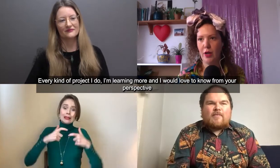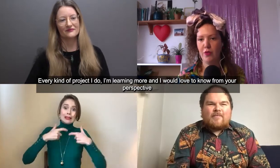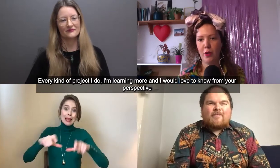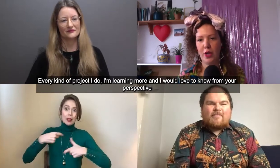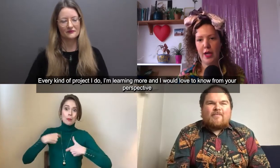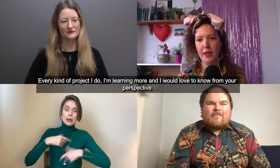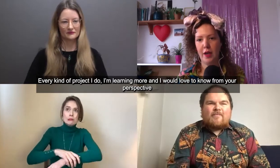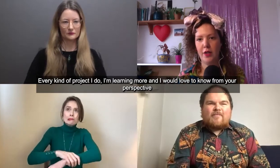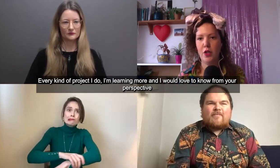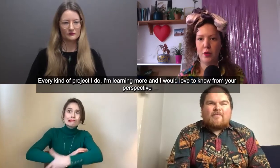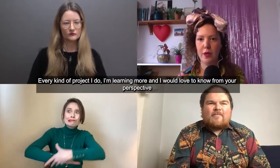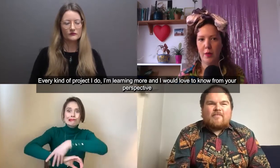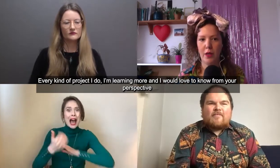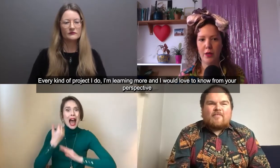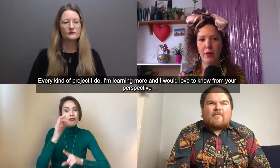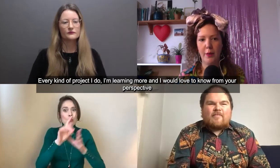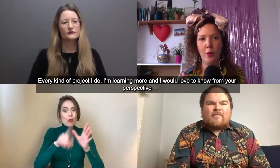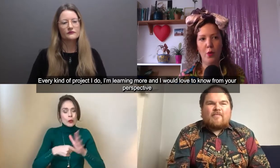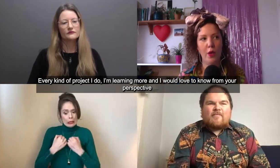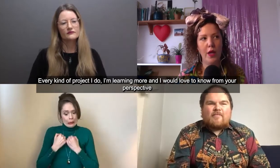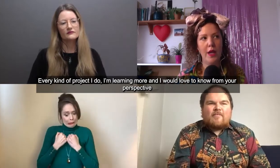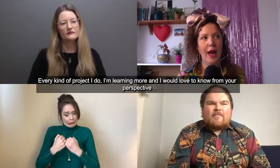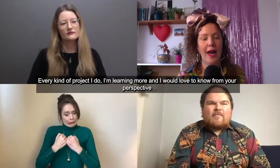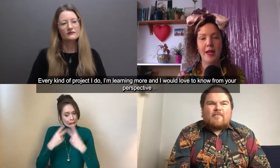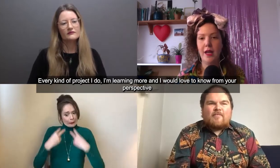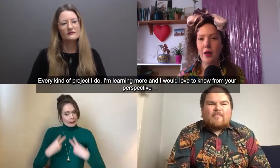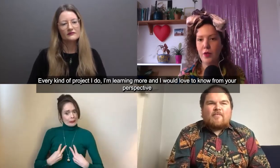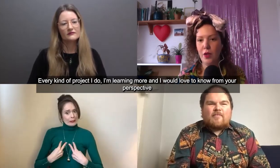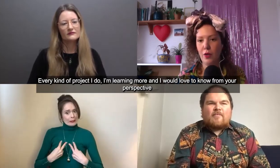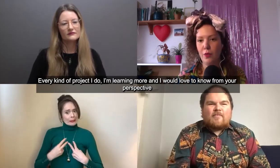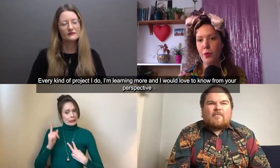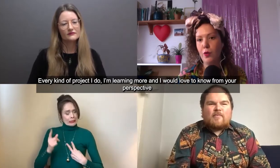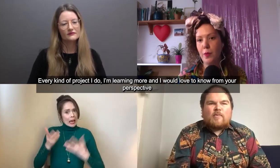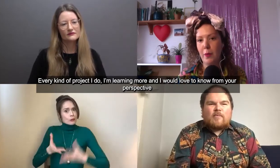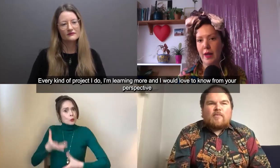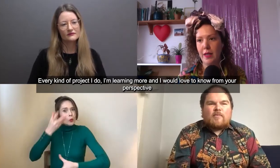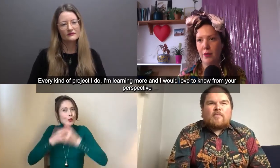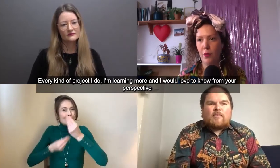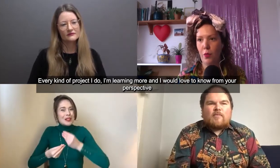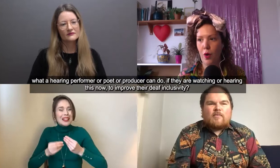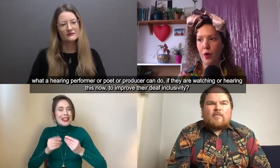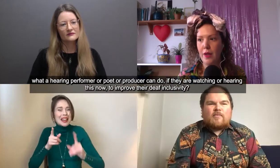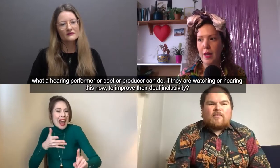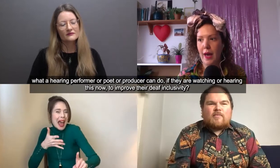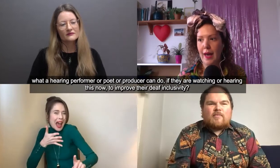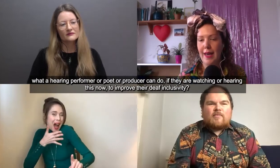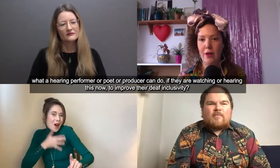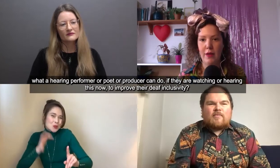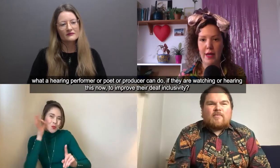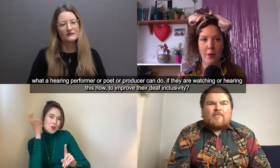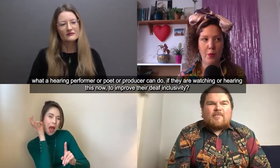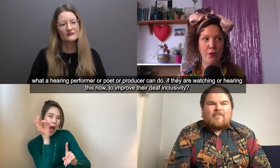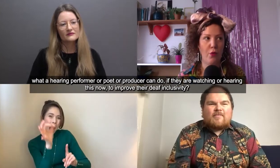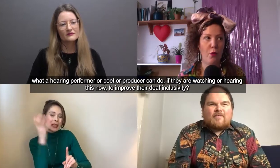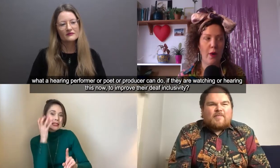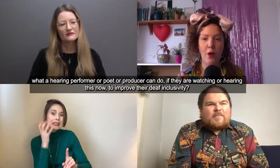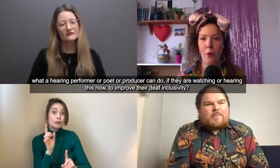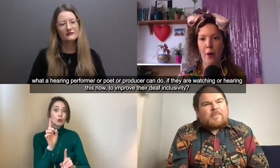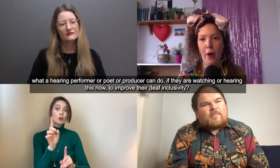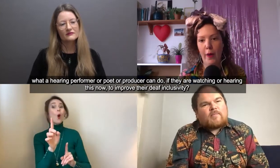of project I do it I'm kind of learning more and I'd love to know from your perspective what a hearing performer or poet